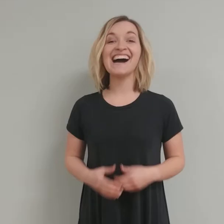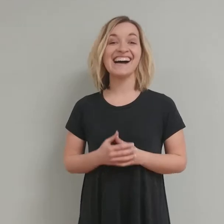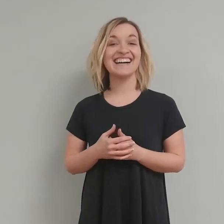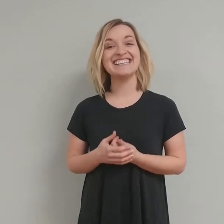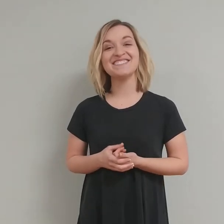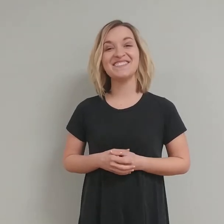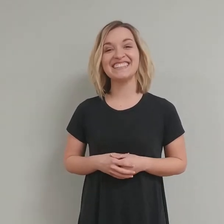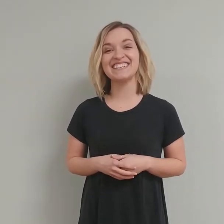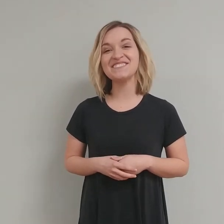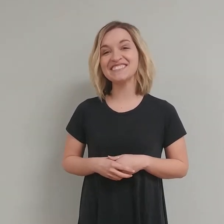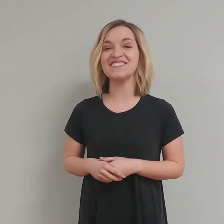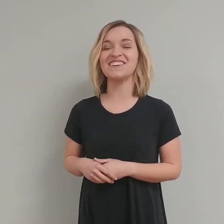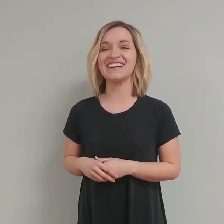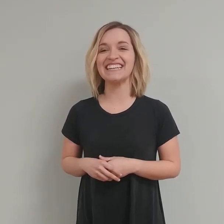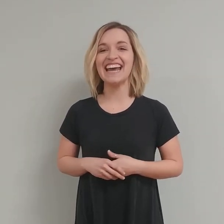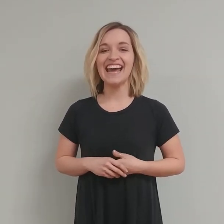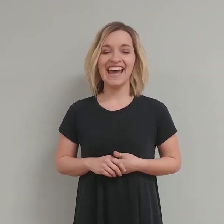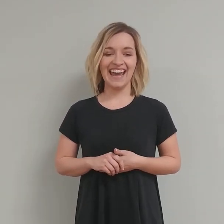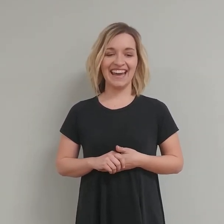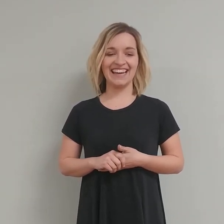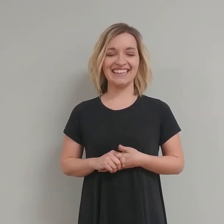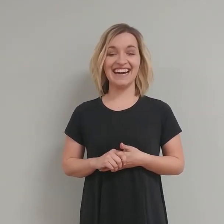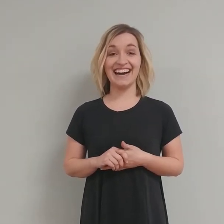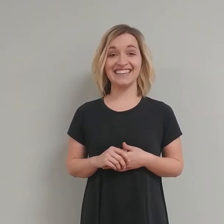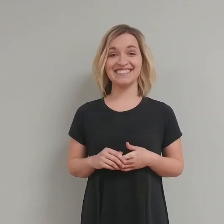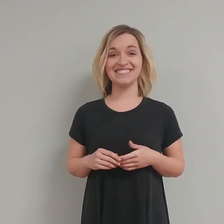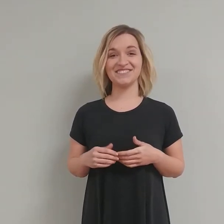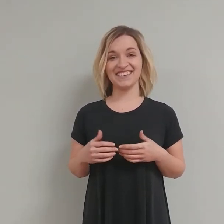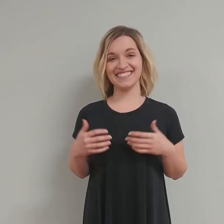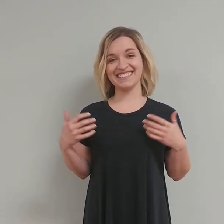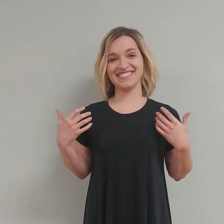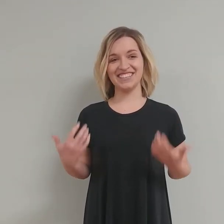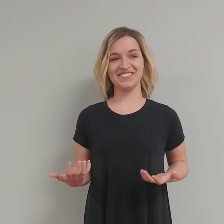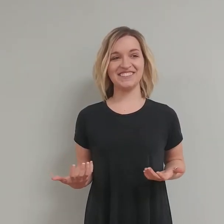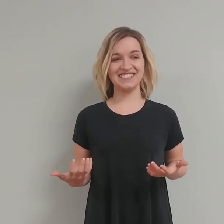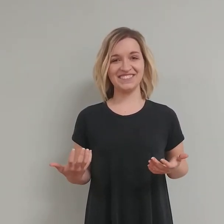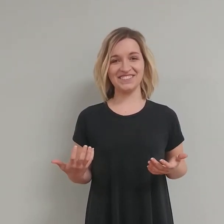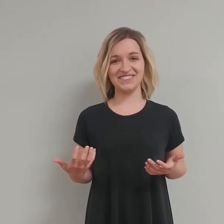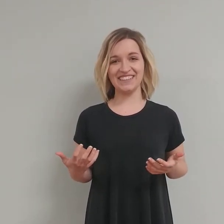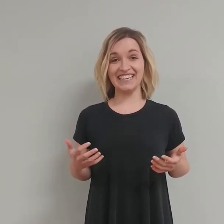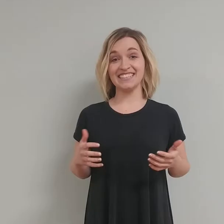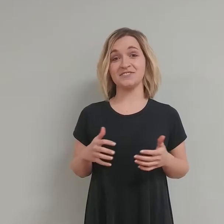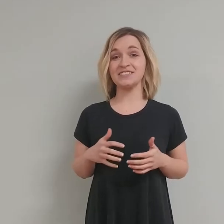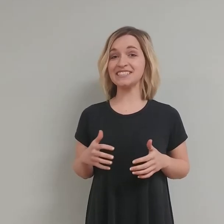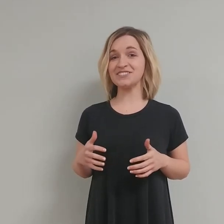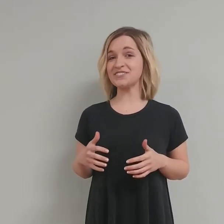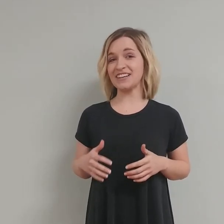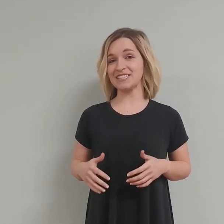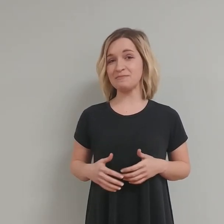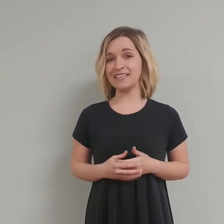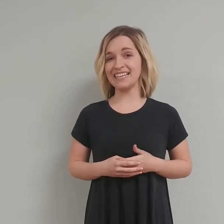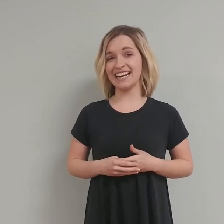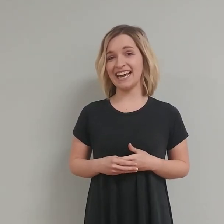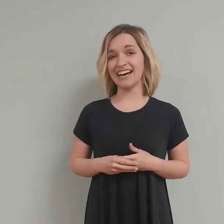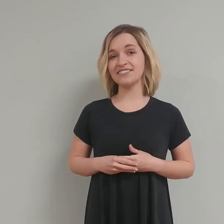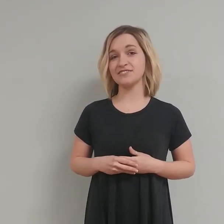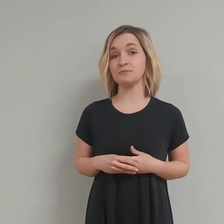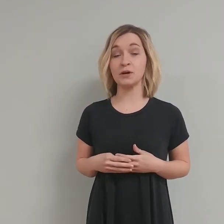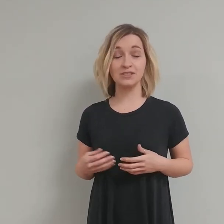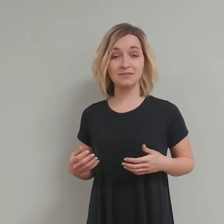Hi, my name is Lauren, and I just wanted to share with you this really cool recipe that I have for protein